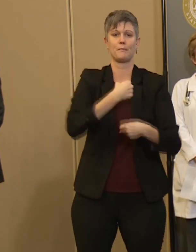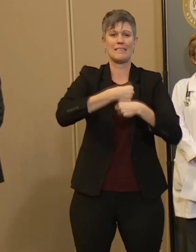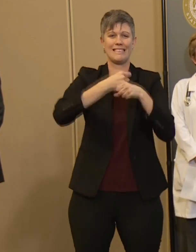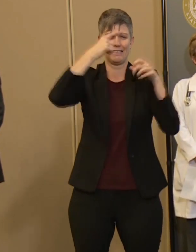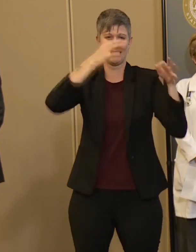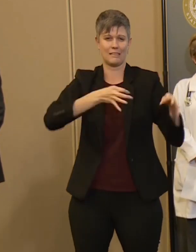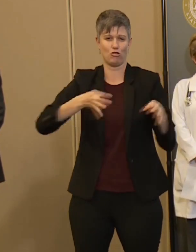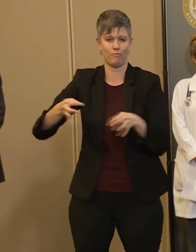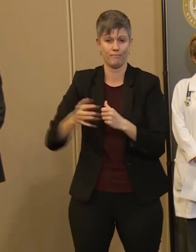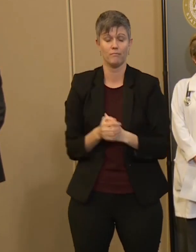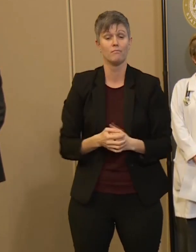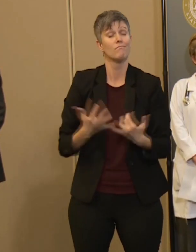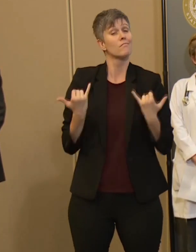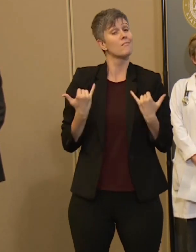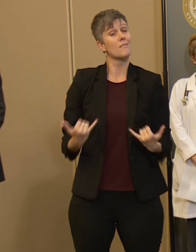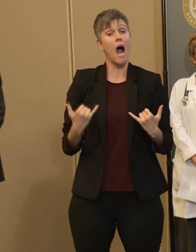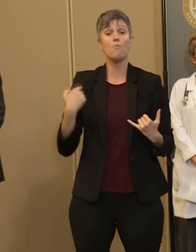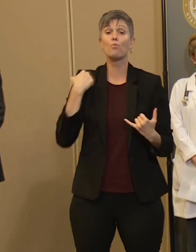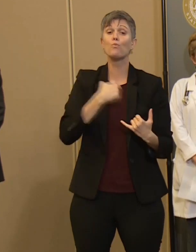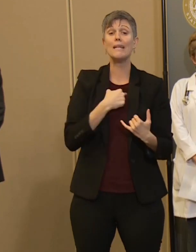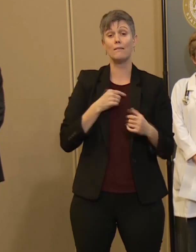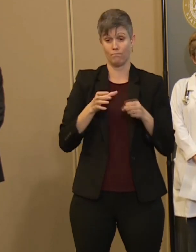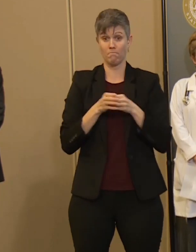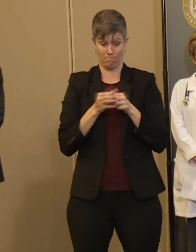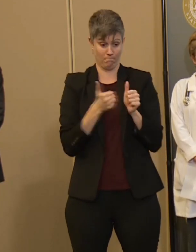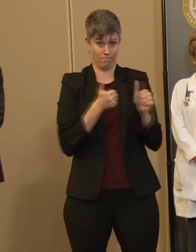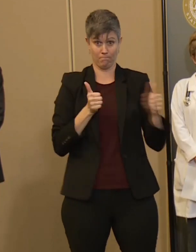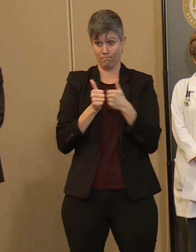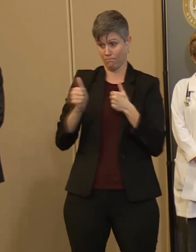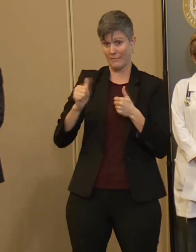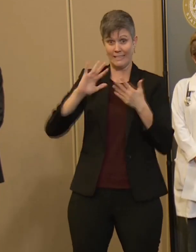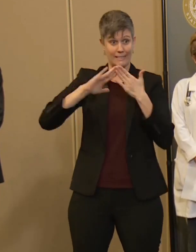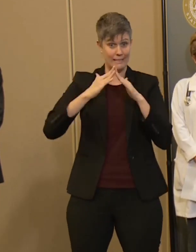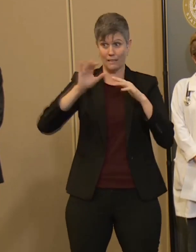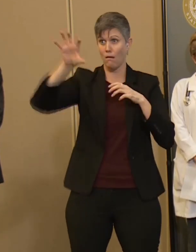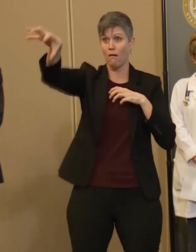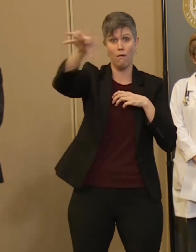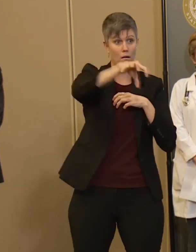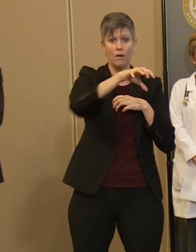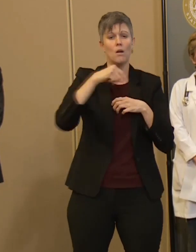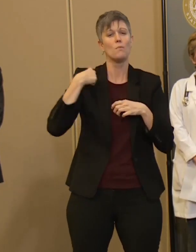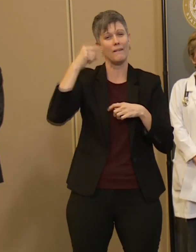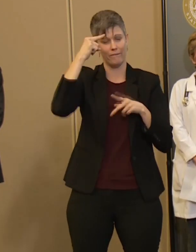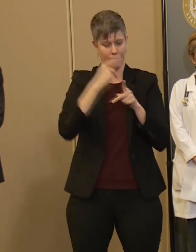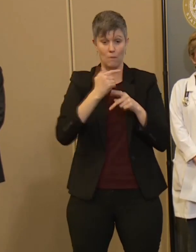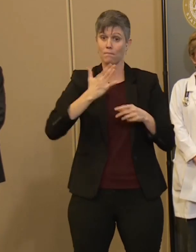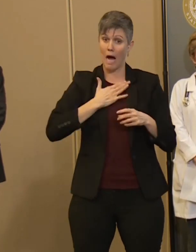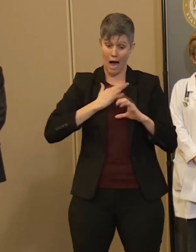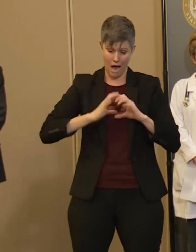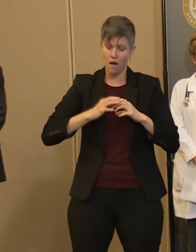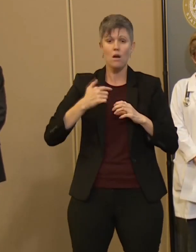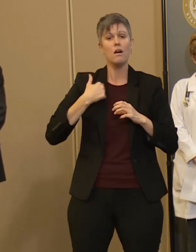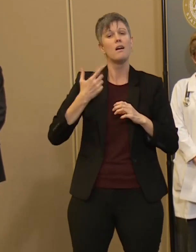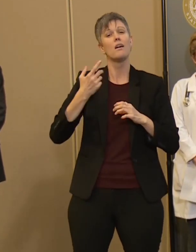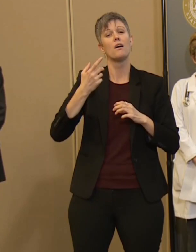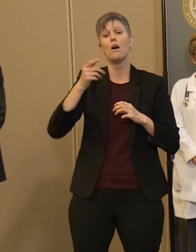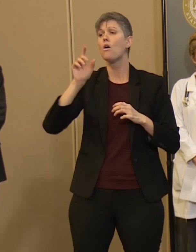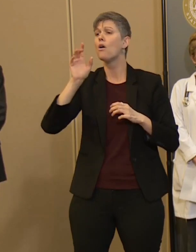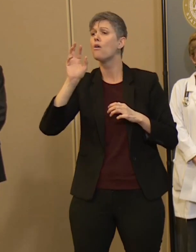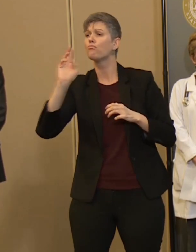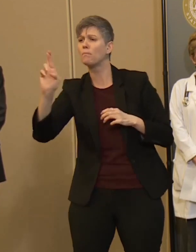independently as cities and as states. It's critical that we stop acting right now as Republicans and Democrats.